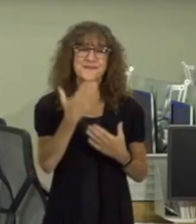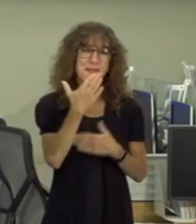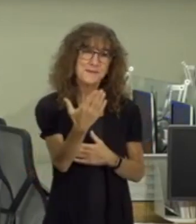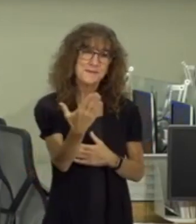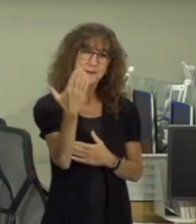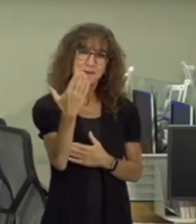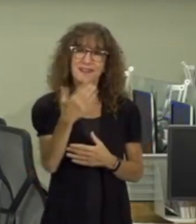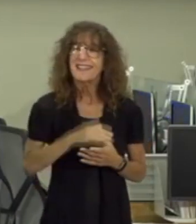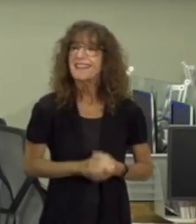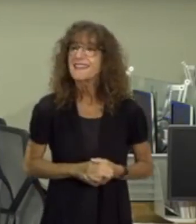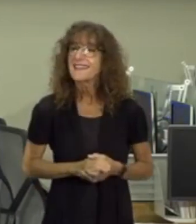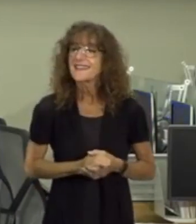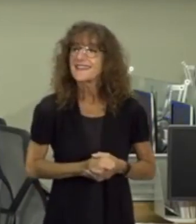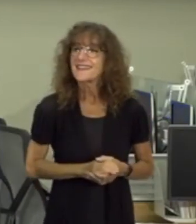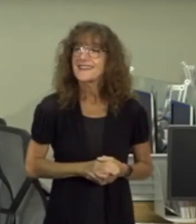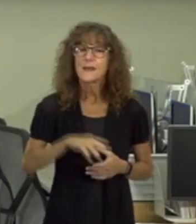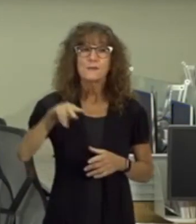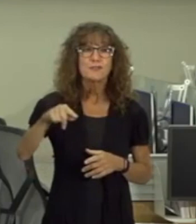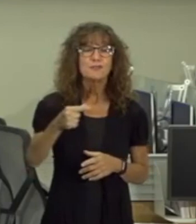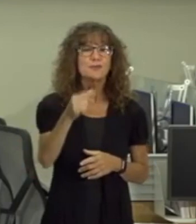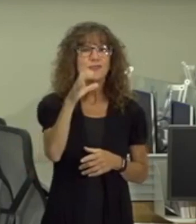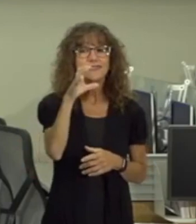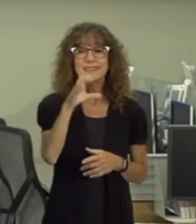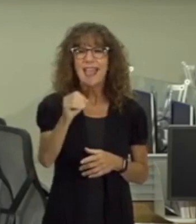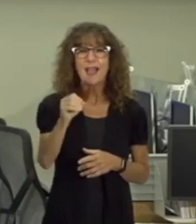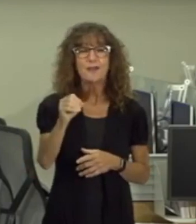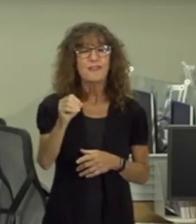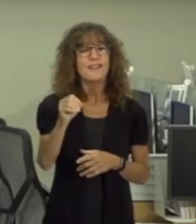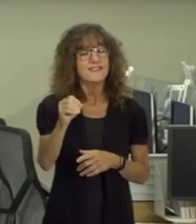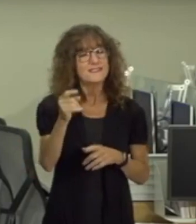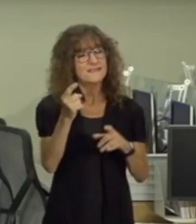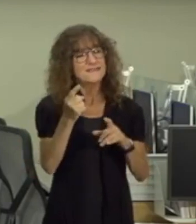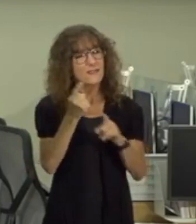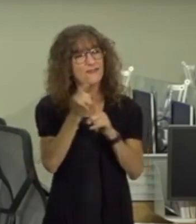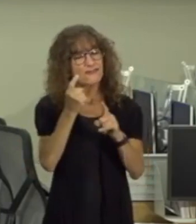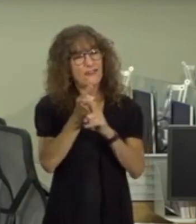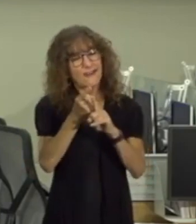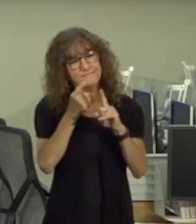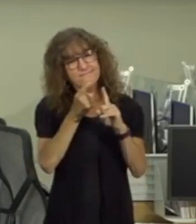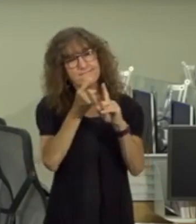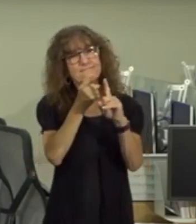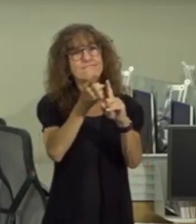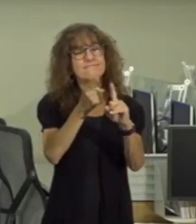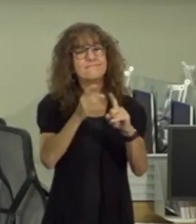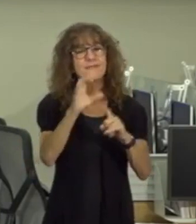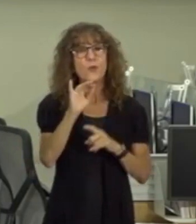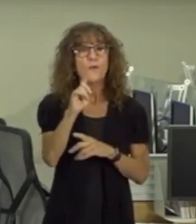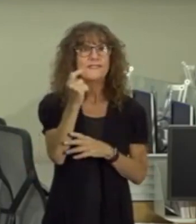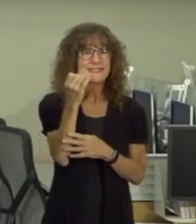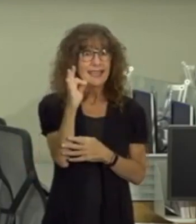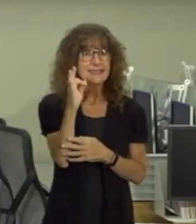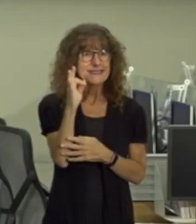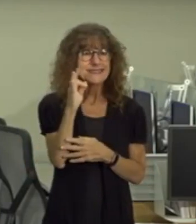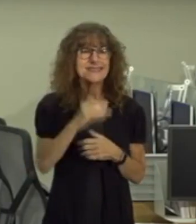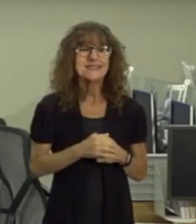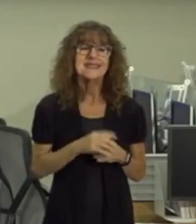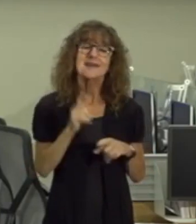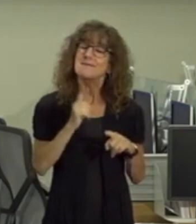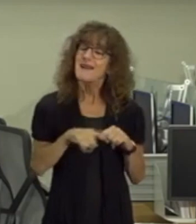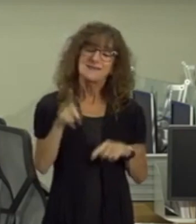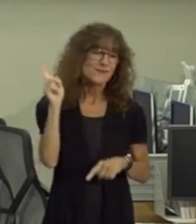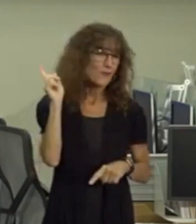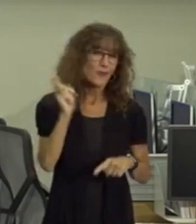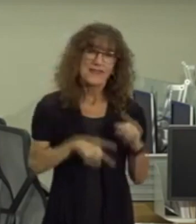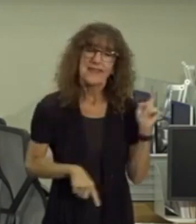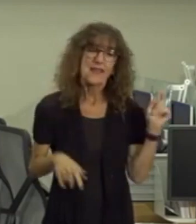morning prince george's county is heading in the right direction when it comes to covet 19 but we cannot